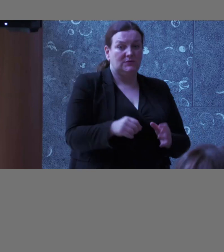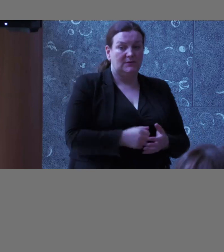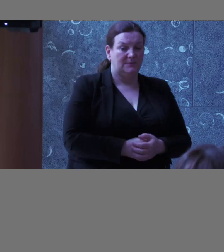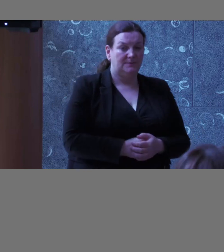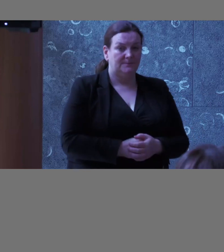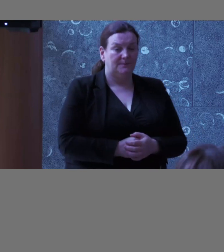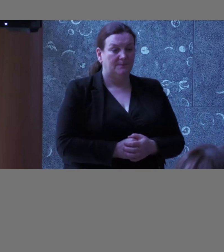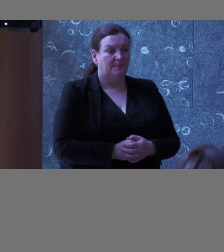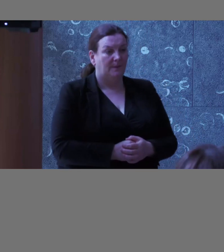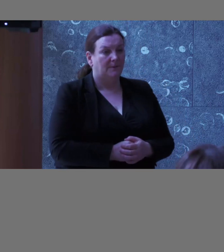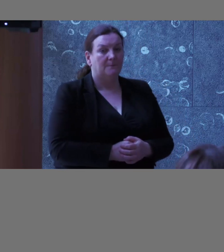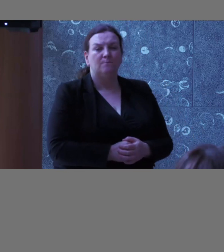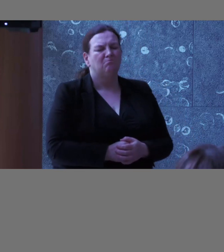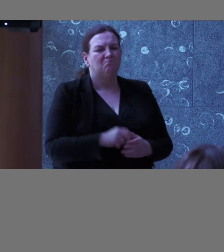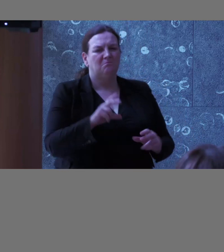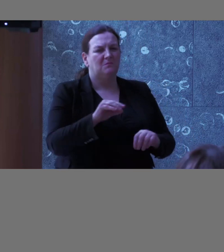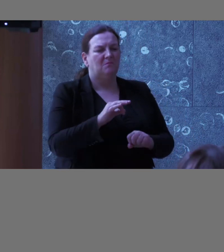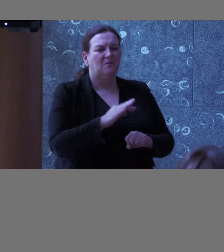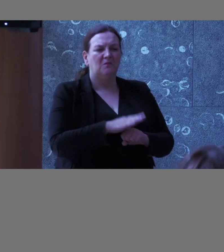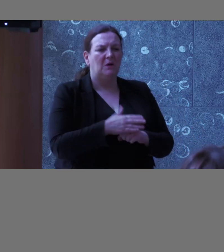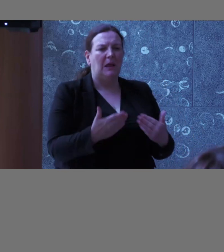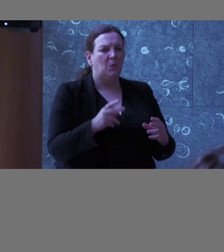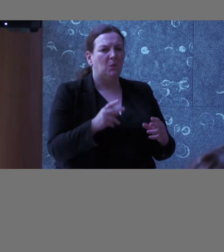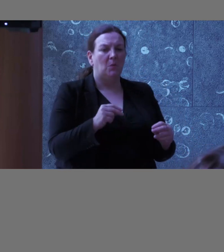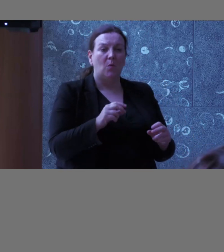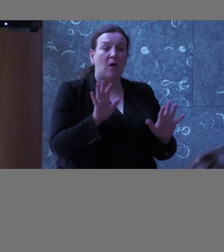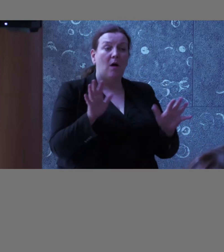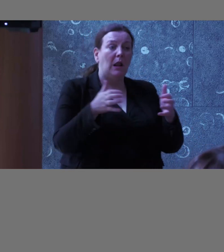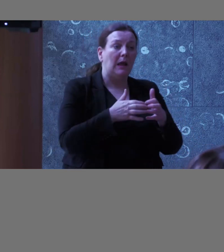not at the moment, or is there anyone online?